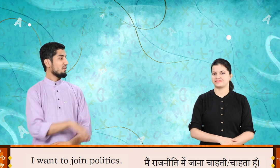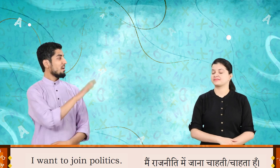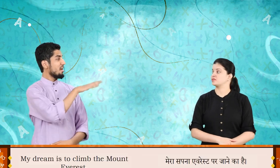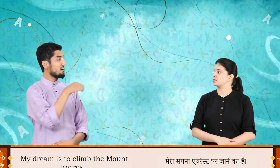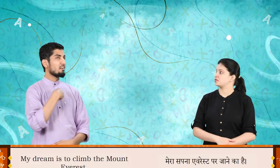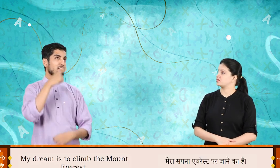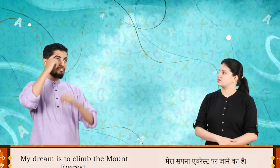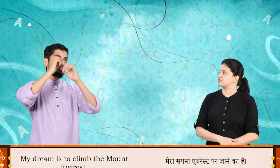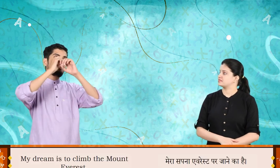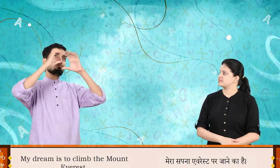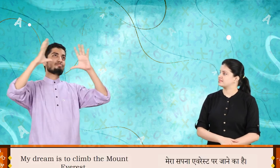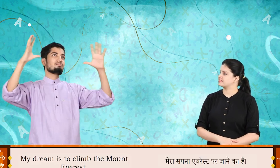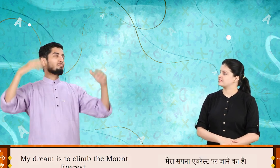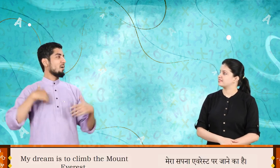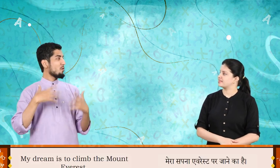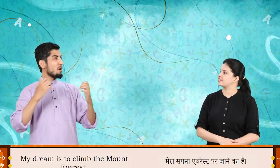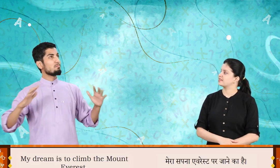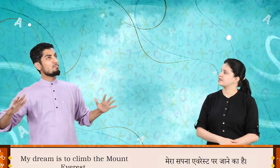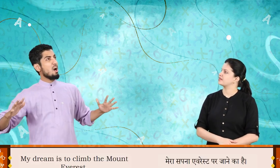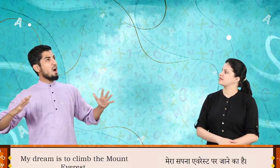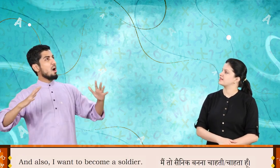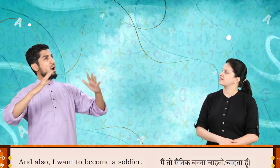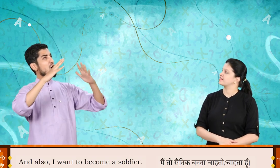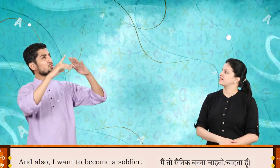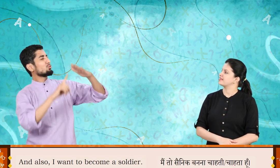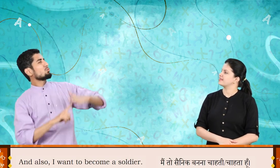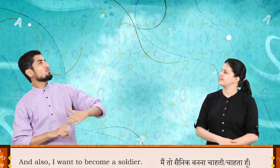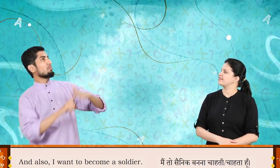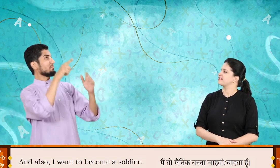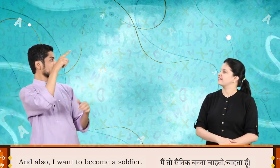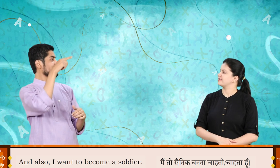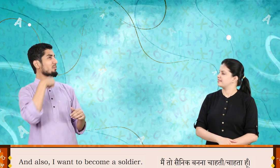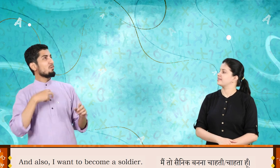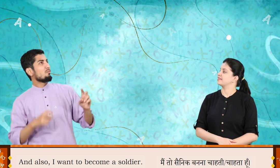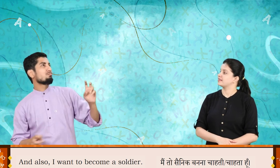My dream is to climb the Mount Everest. And also, I want to become a soldier.